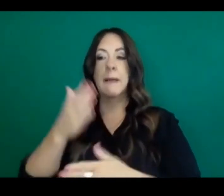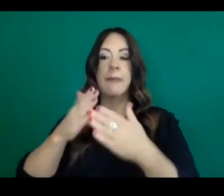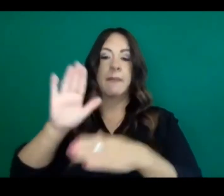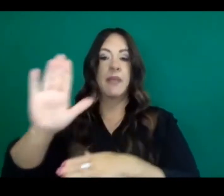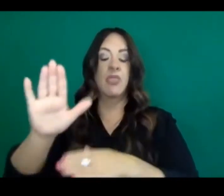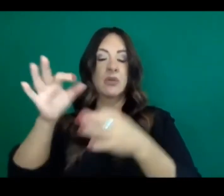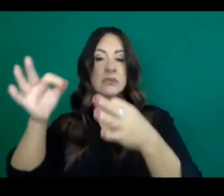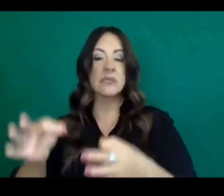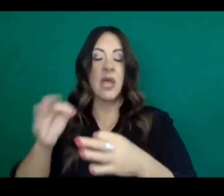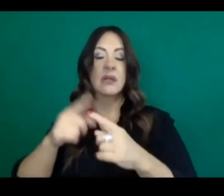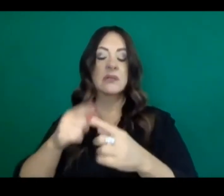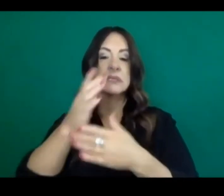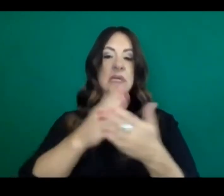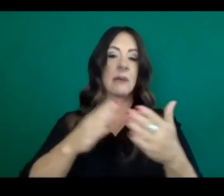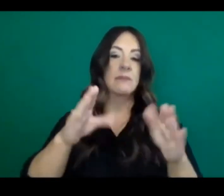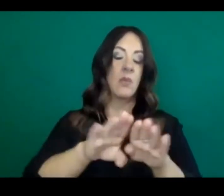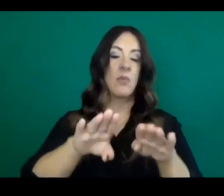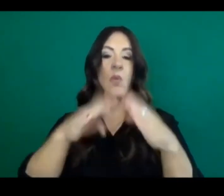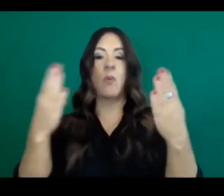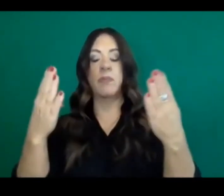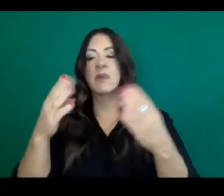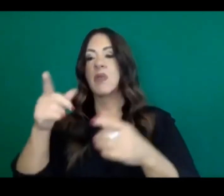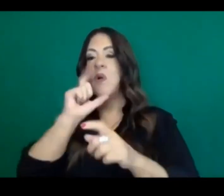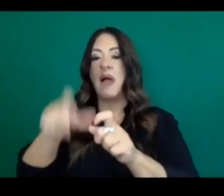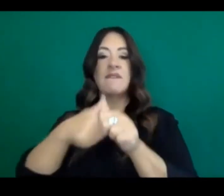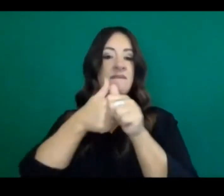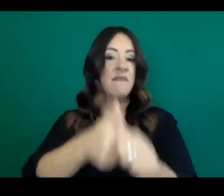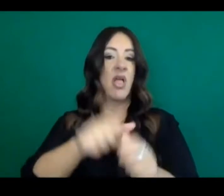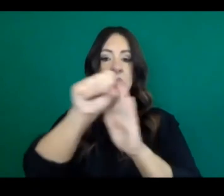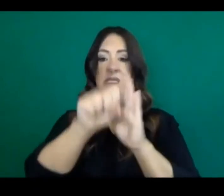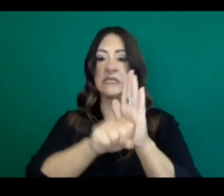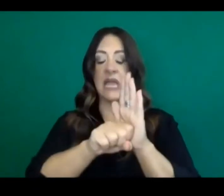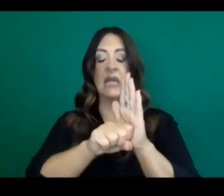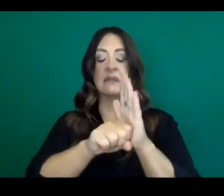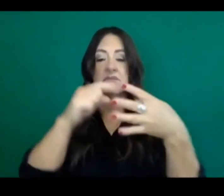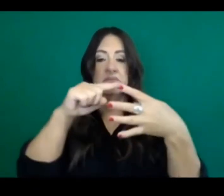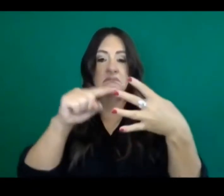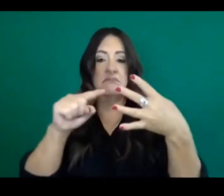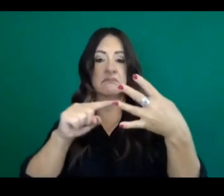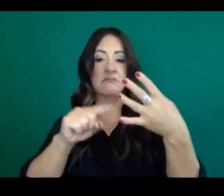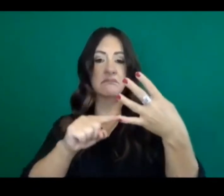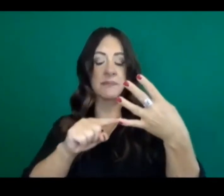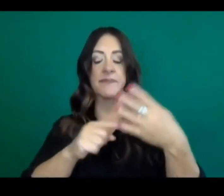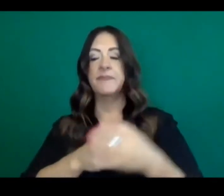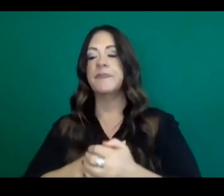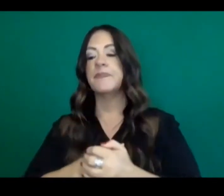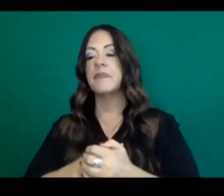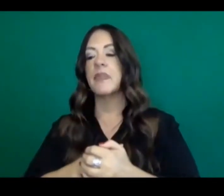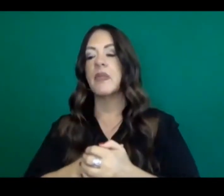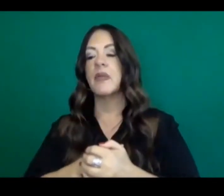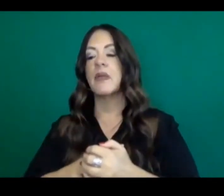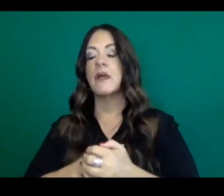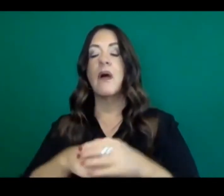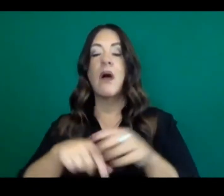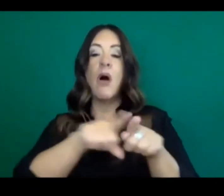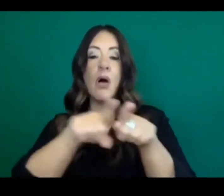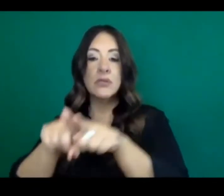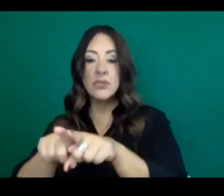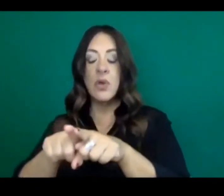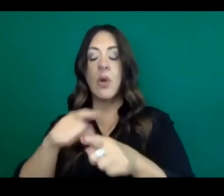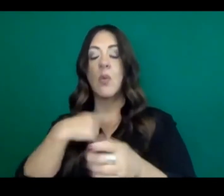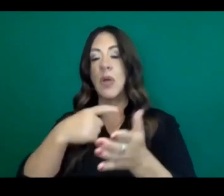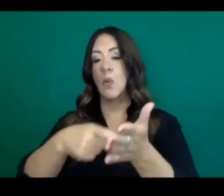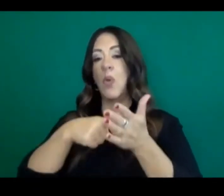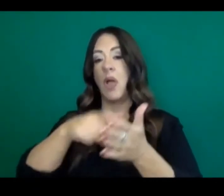county that they know best. I will just remind you also that we're requiring any county to remain